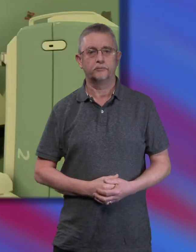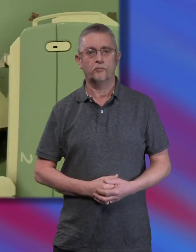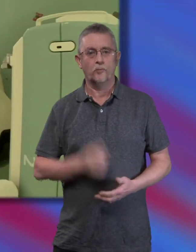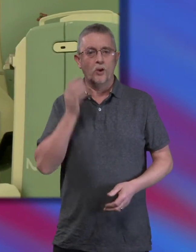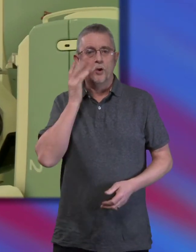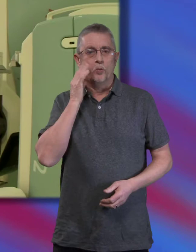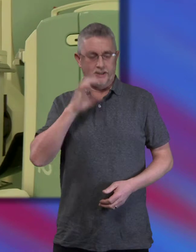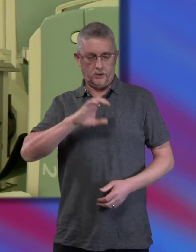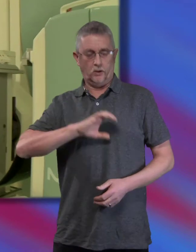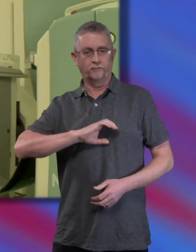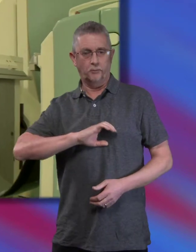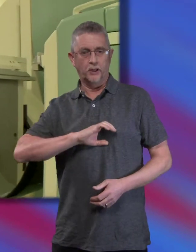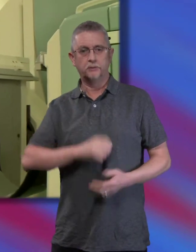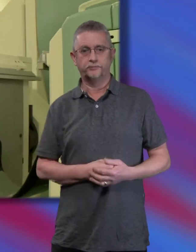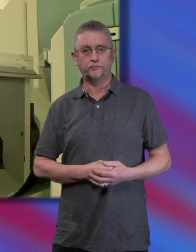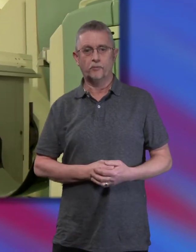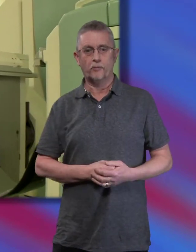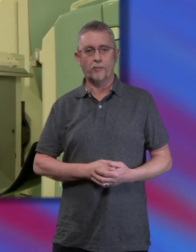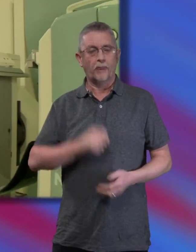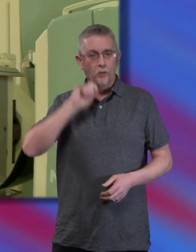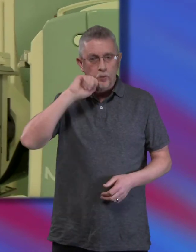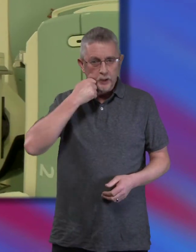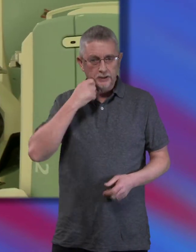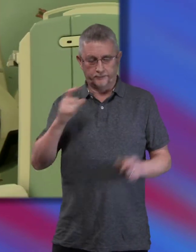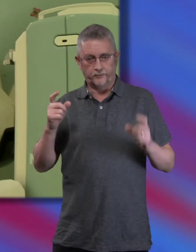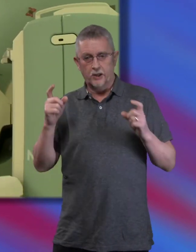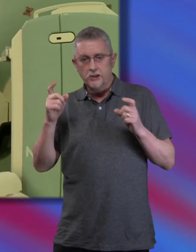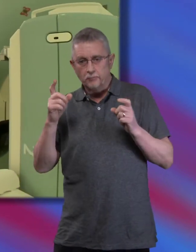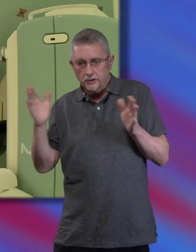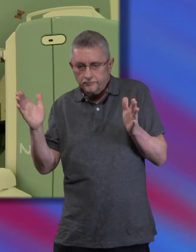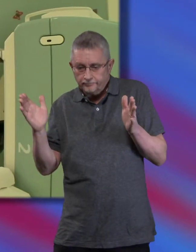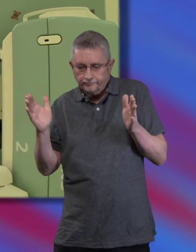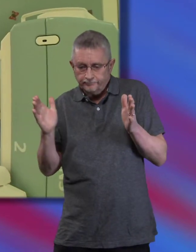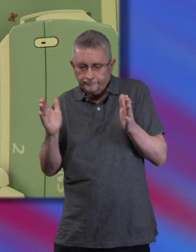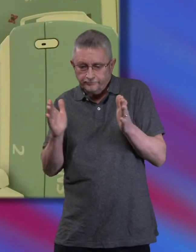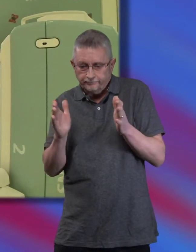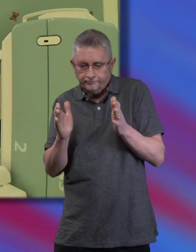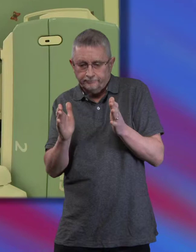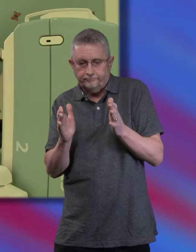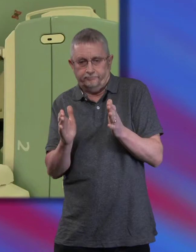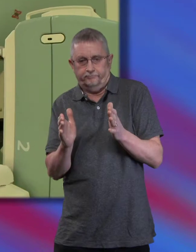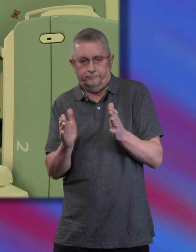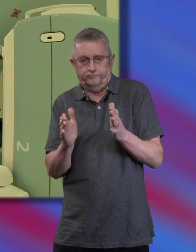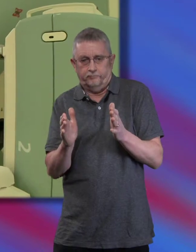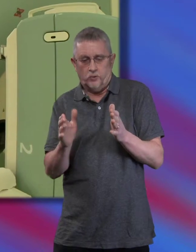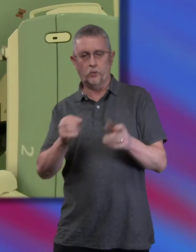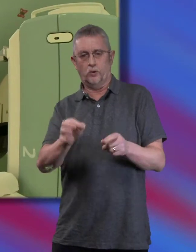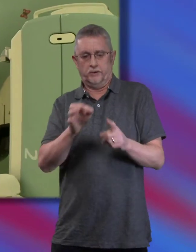When we've got you nice and comfortable, we will start to bring the cameras much closer to your head so that they're here next to the head rest